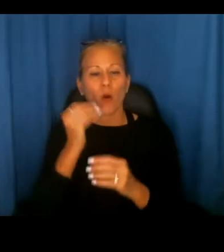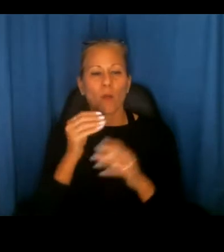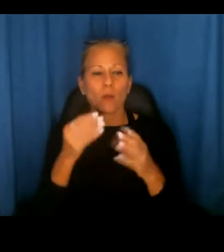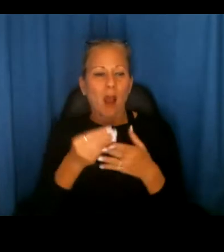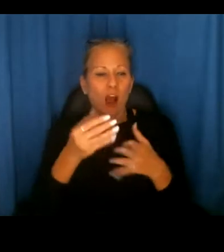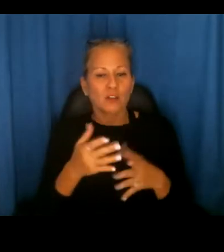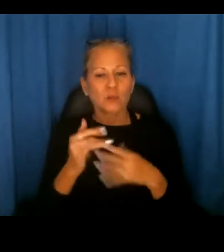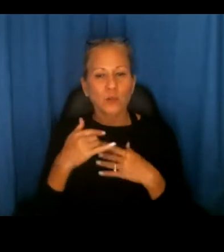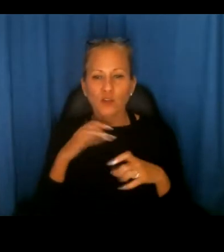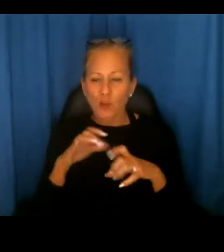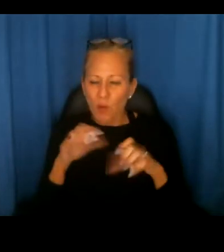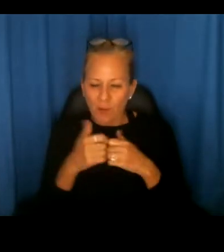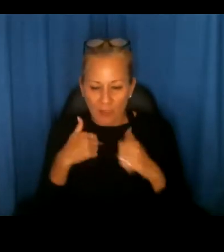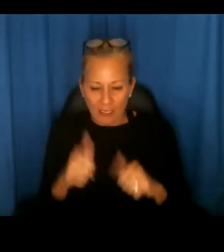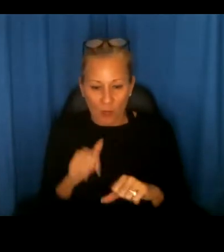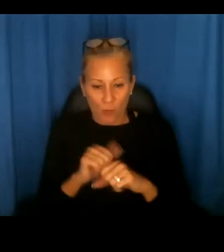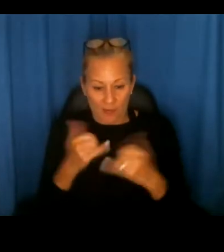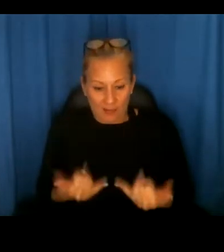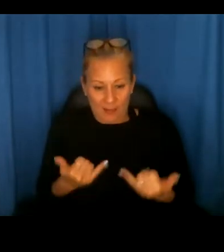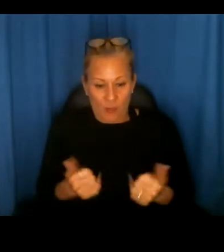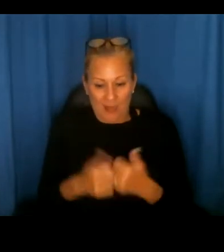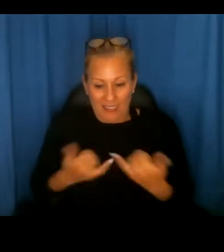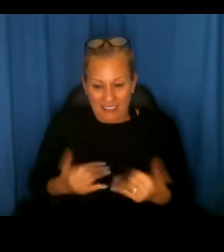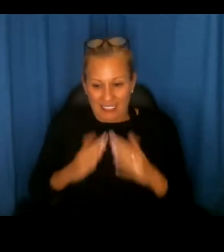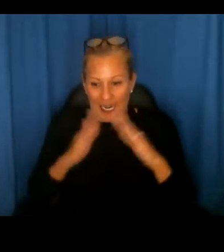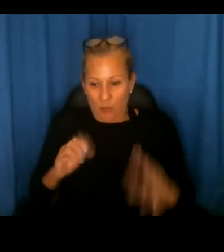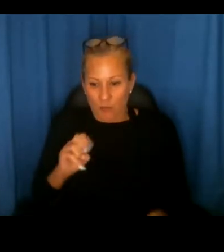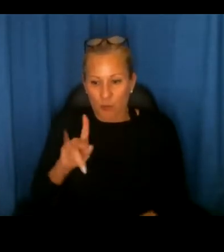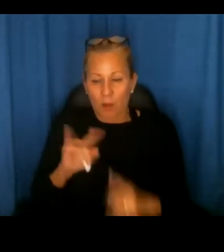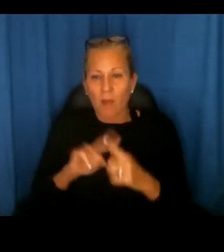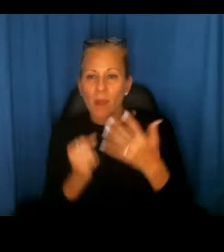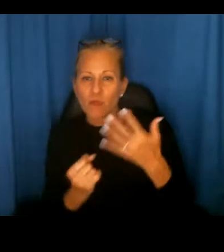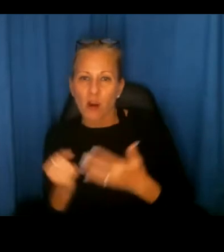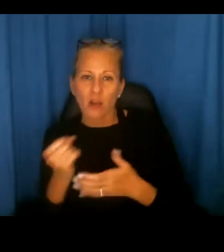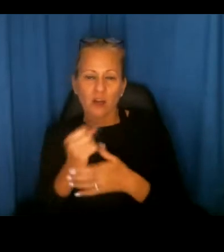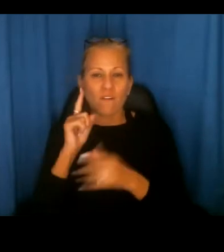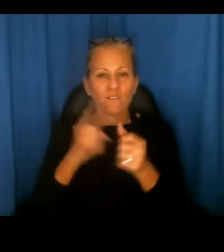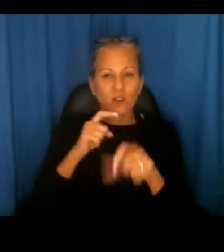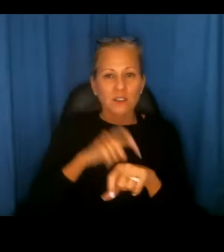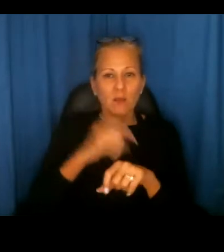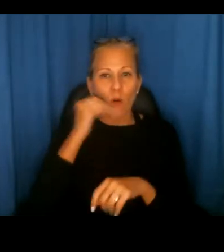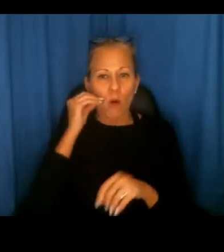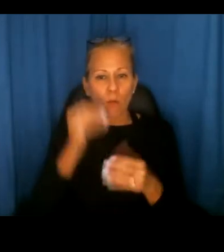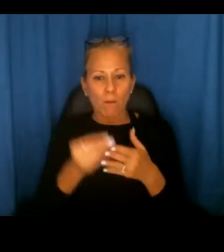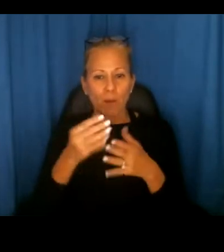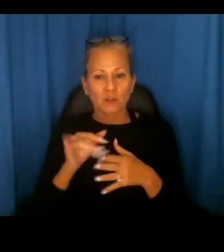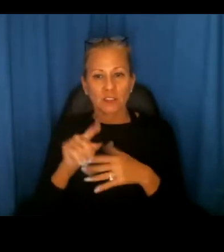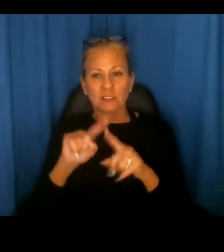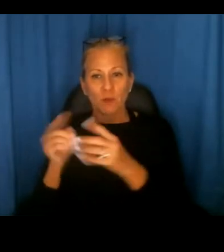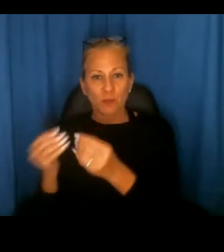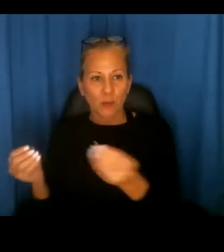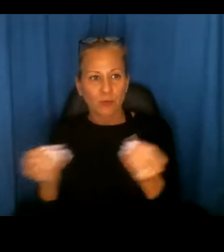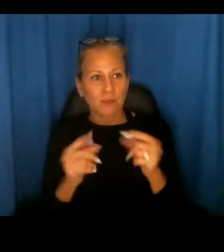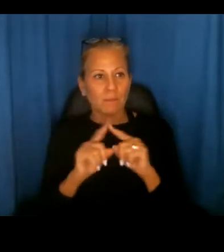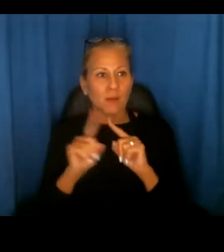in the short term with the existing housing supply to prioritize first-time home buyers, uh, in those properties, uh,